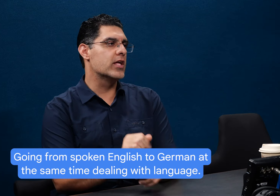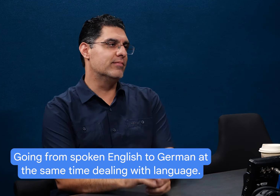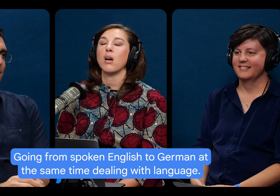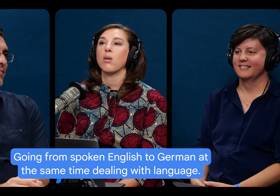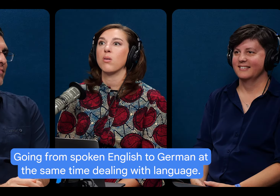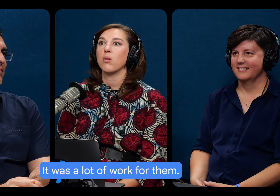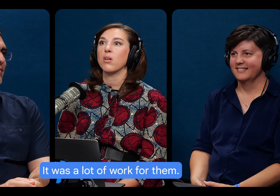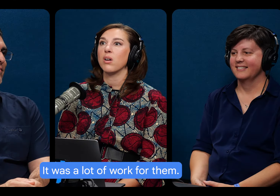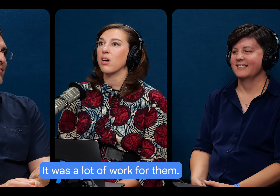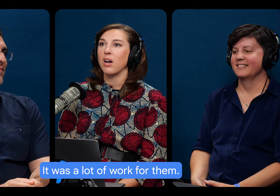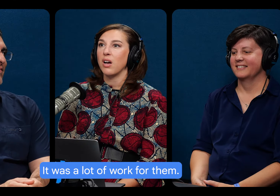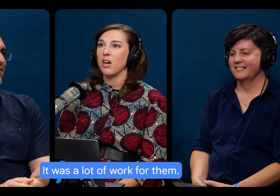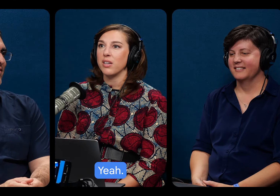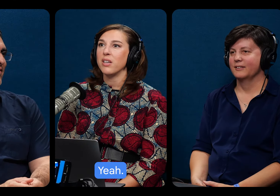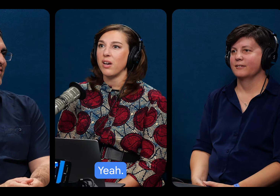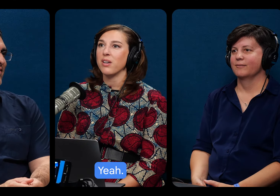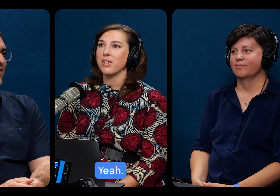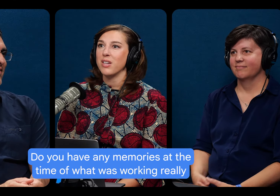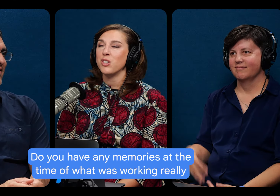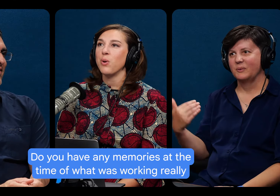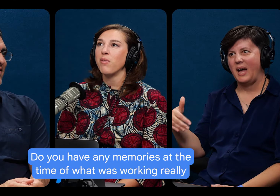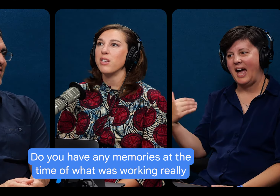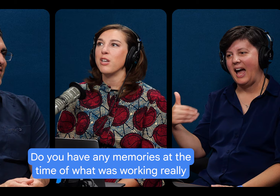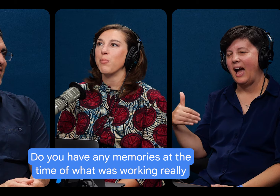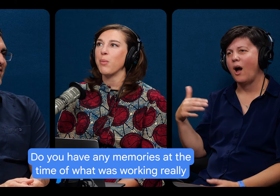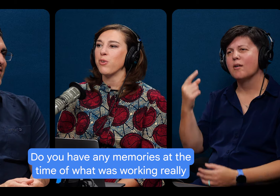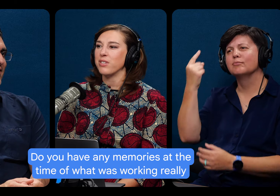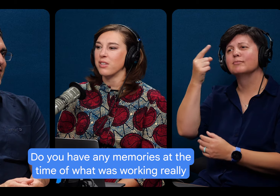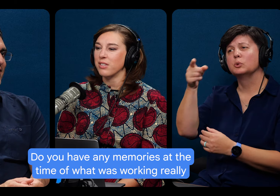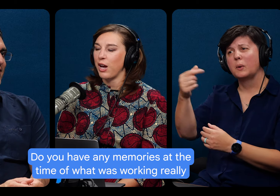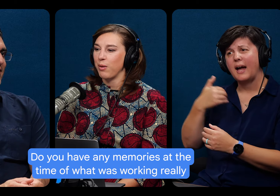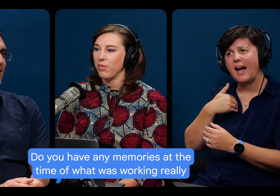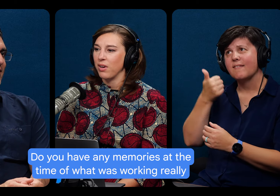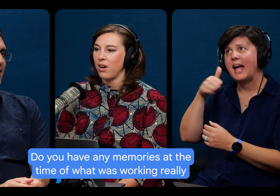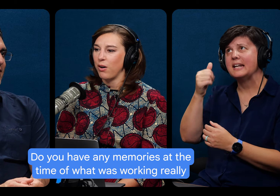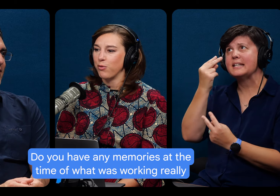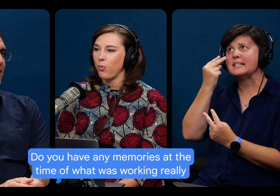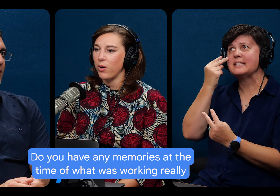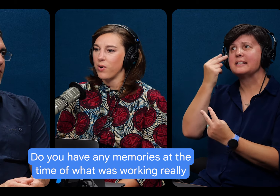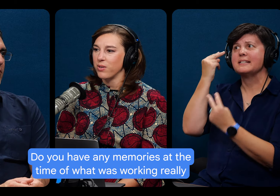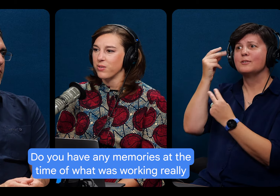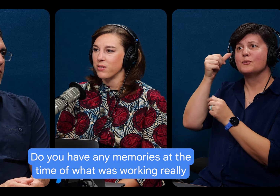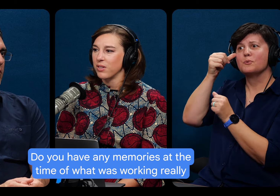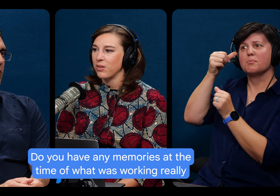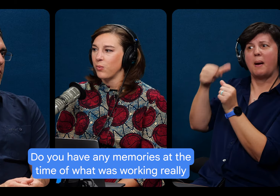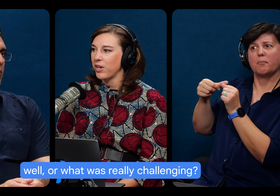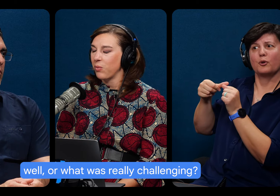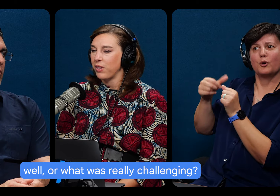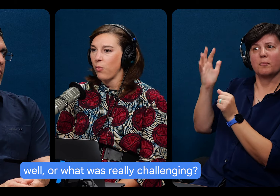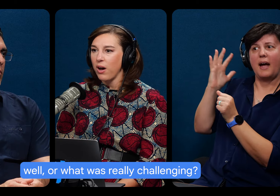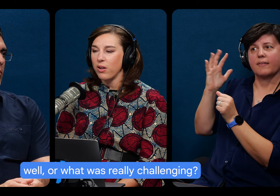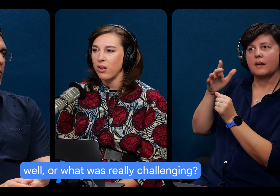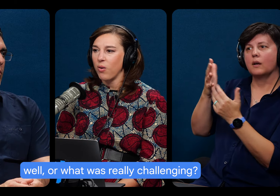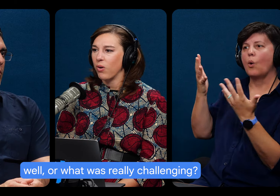same time, dealing with Sign Language, it was a lot of work for them. Yeah. Do you have any memories at the time of what was working